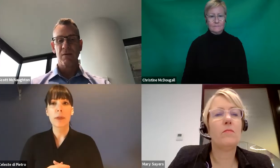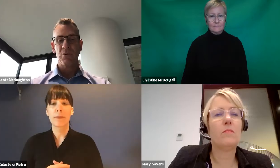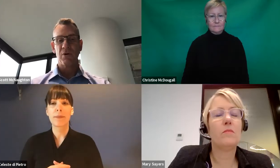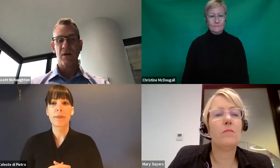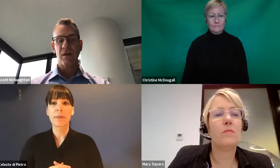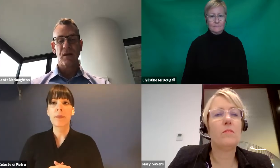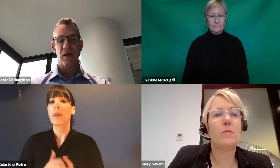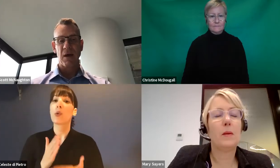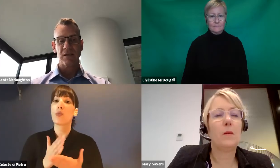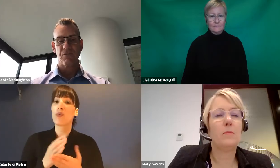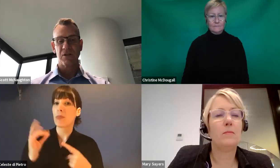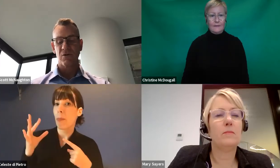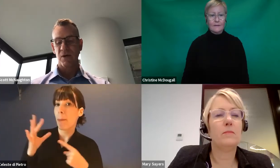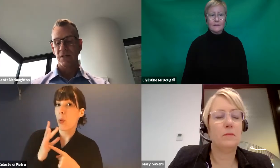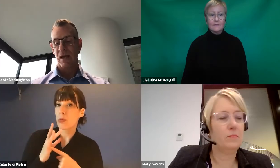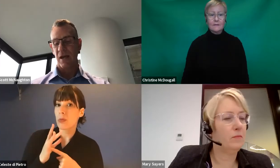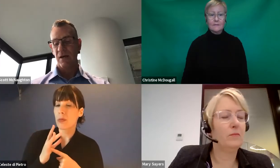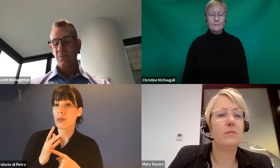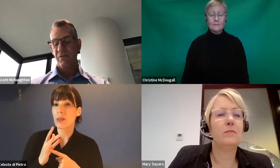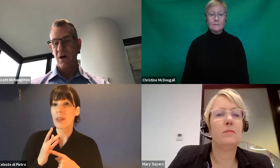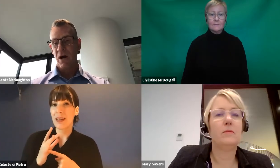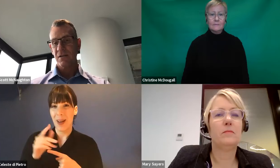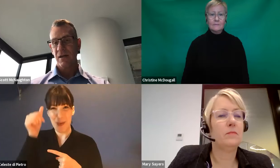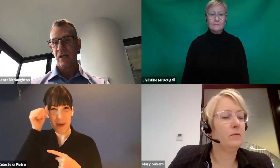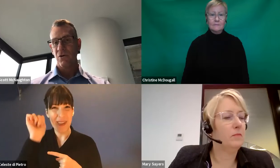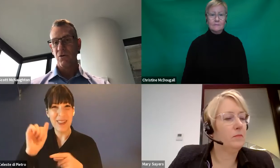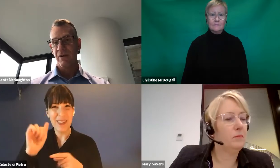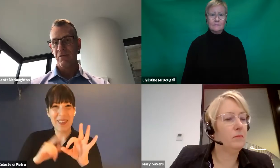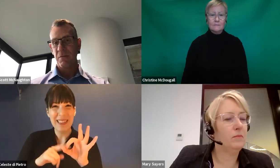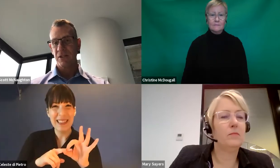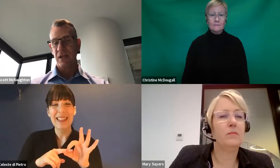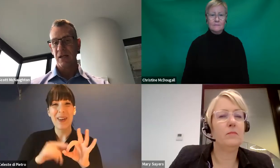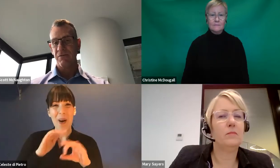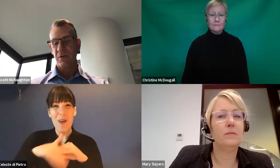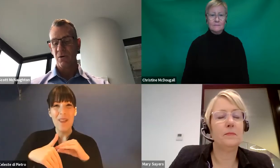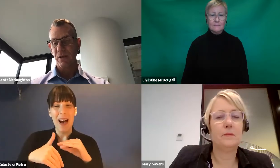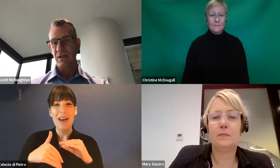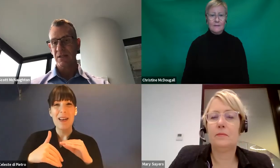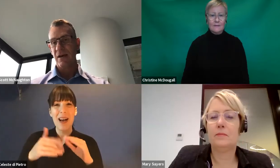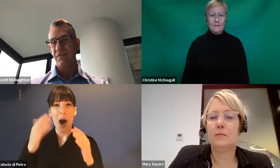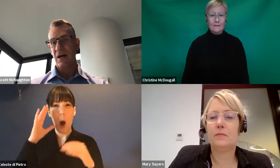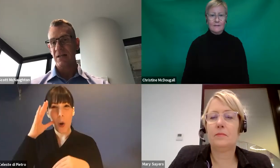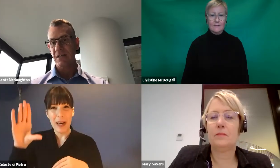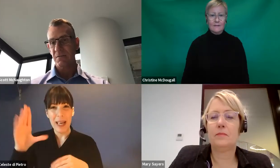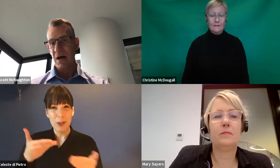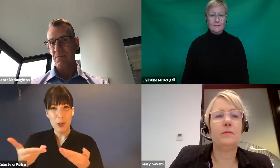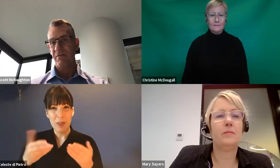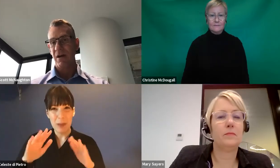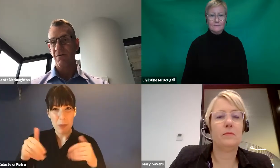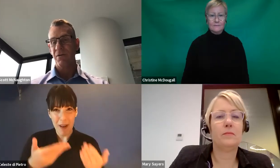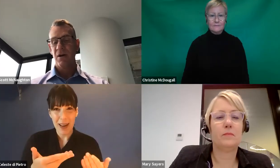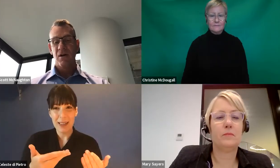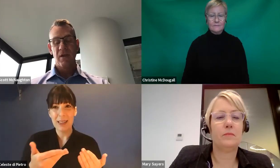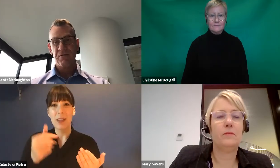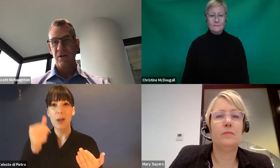really important, getting back to the original question, that providers are getting all the information they need from the Quality and Safeguards and Department